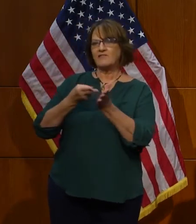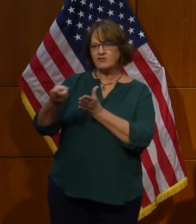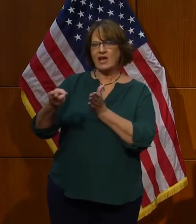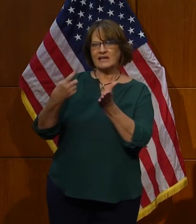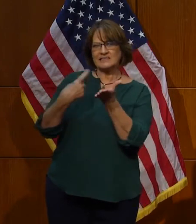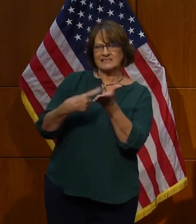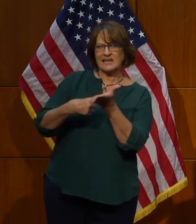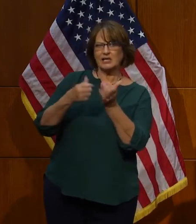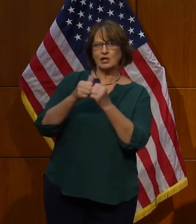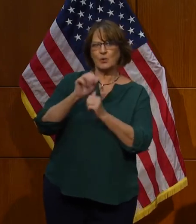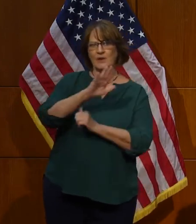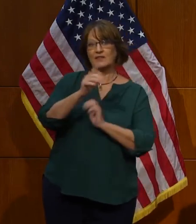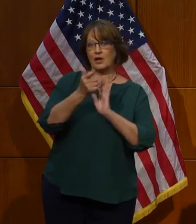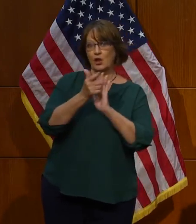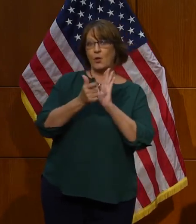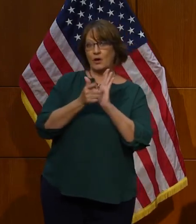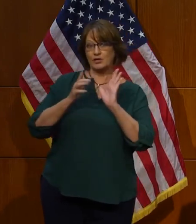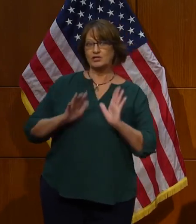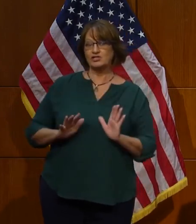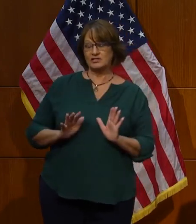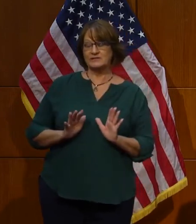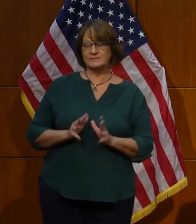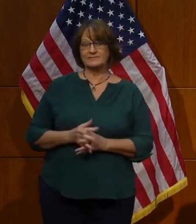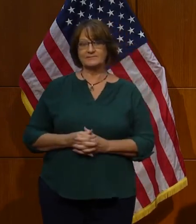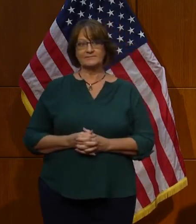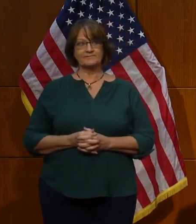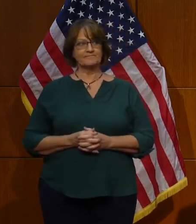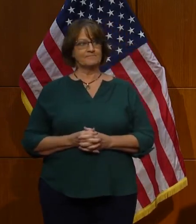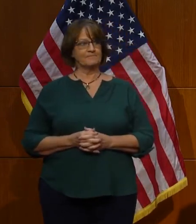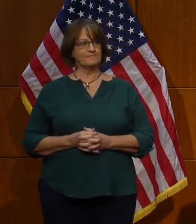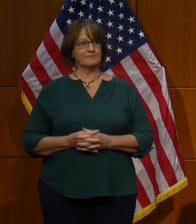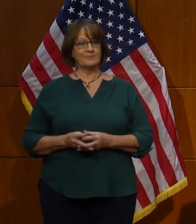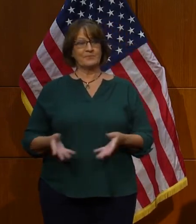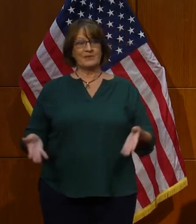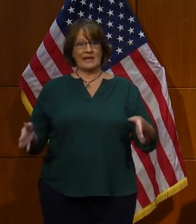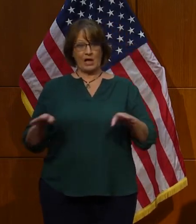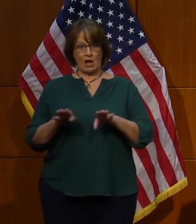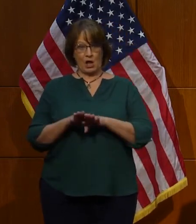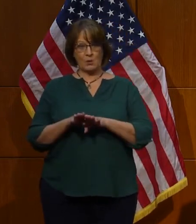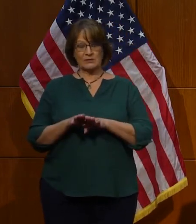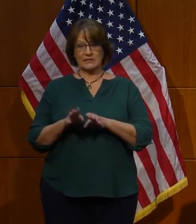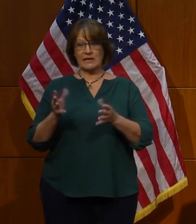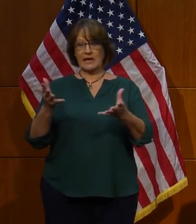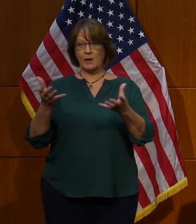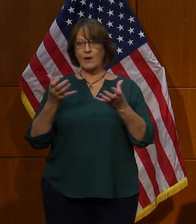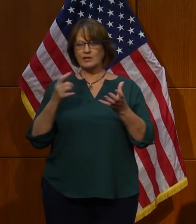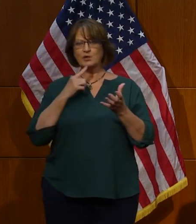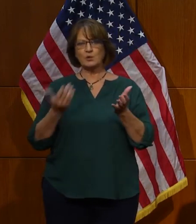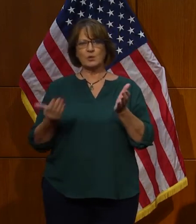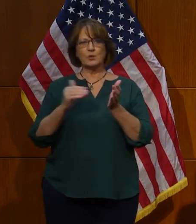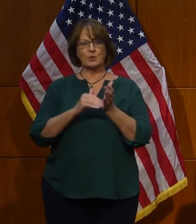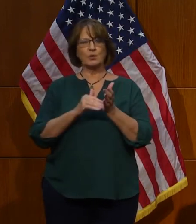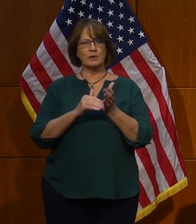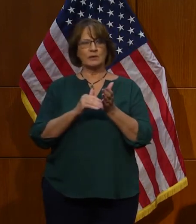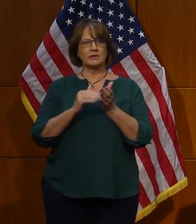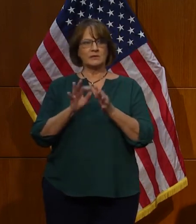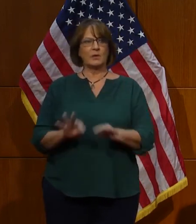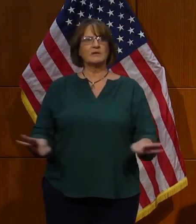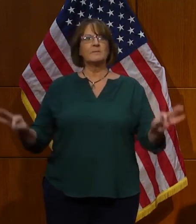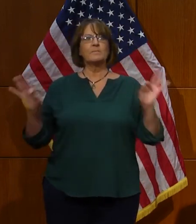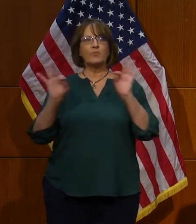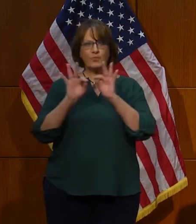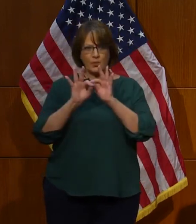with their legal counsel. In closing, I just want to reiterate how important it is